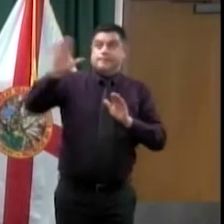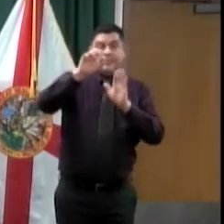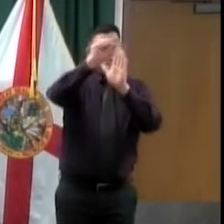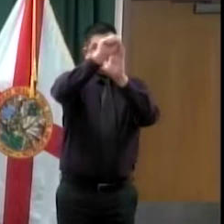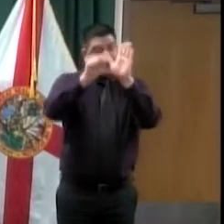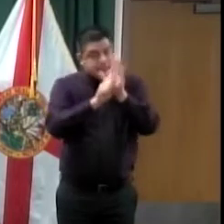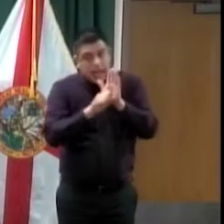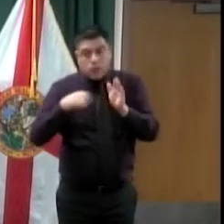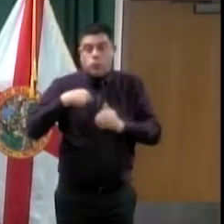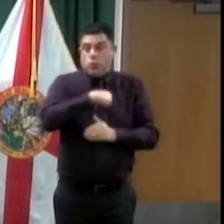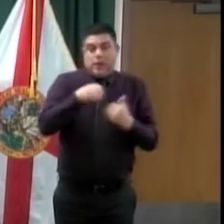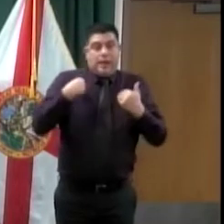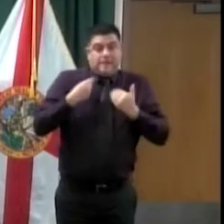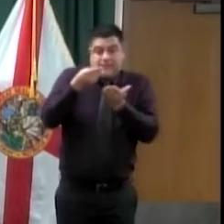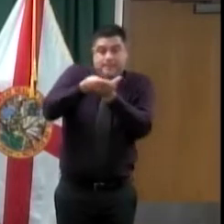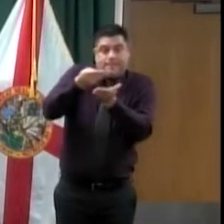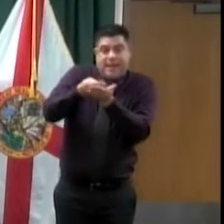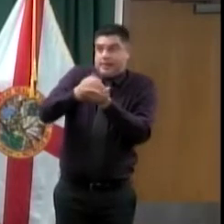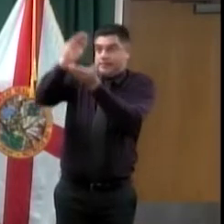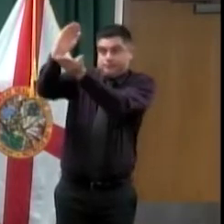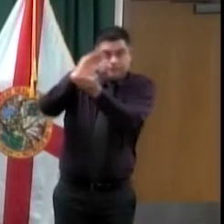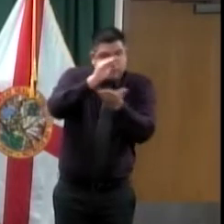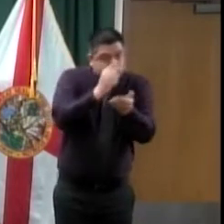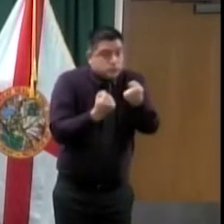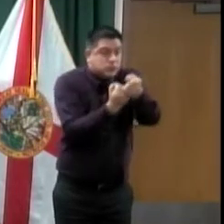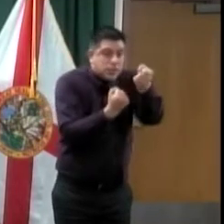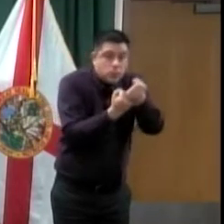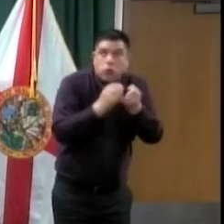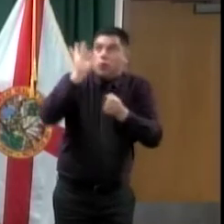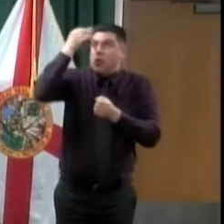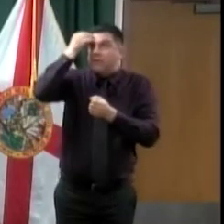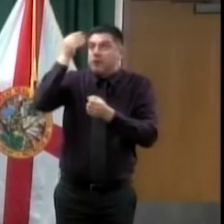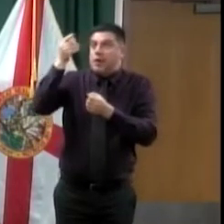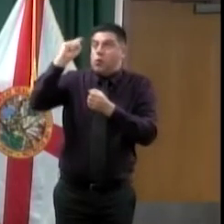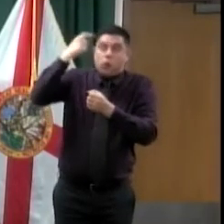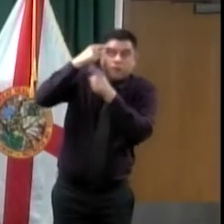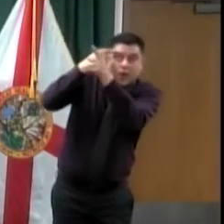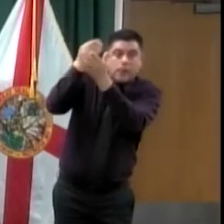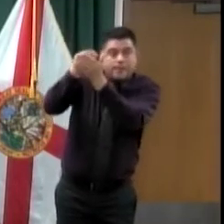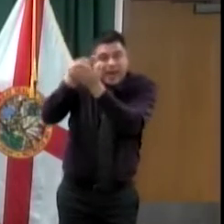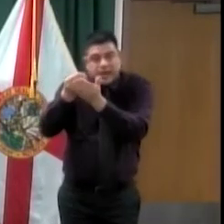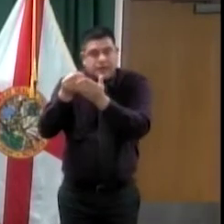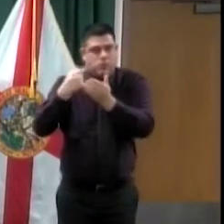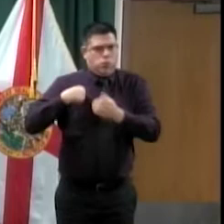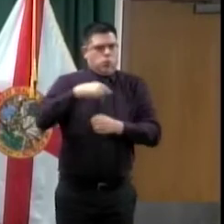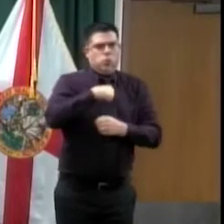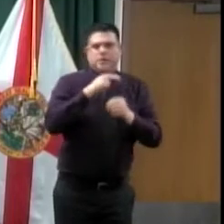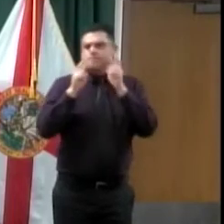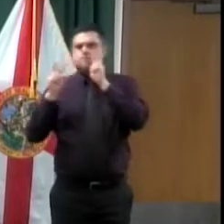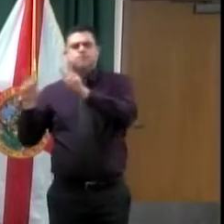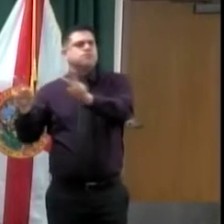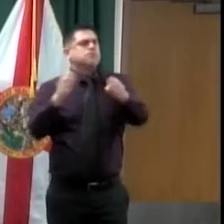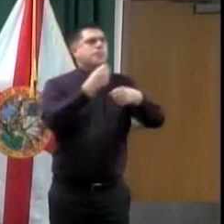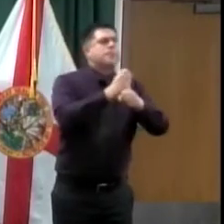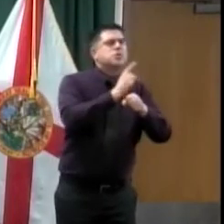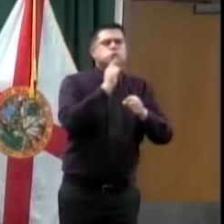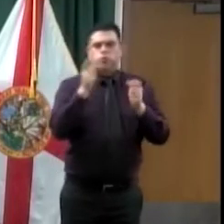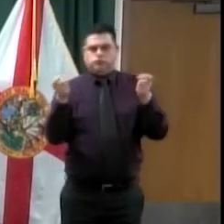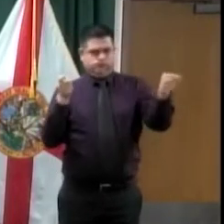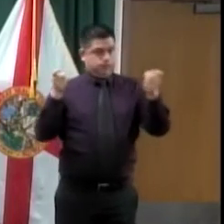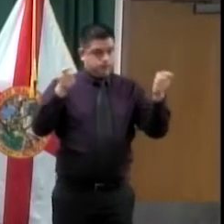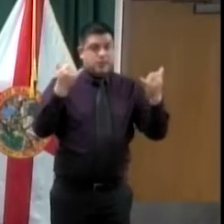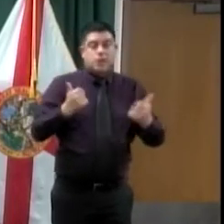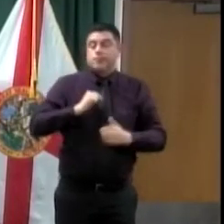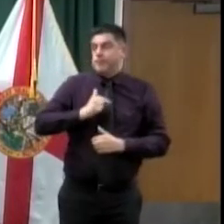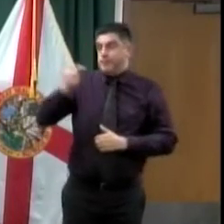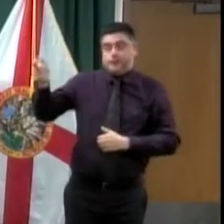it the most. So with that, I'm going to turn it over to Alan Harris, our emergency management director, who's going to go into some detail and hear from those non